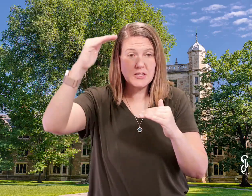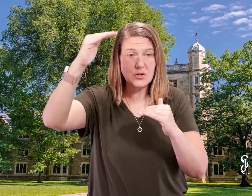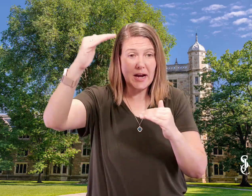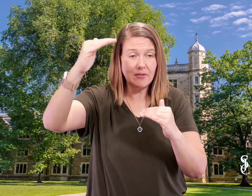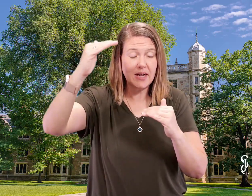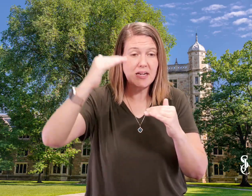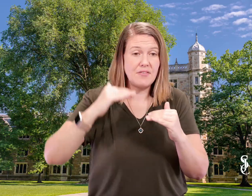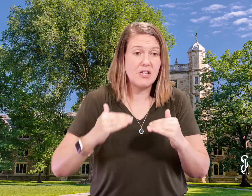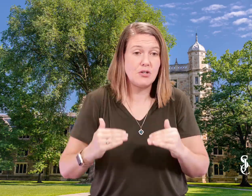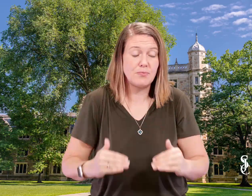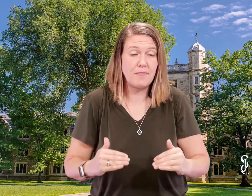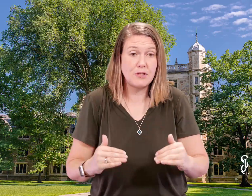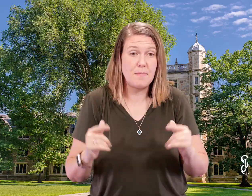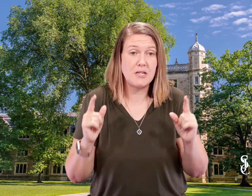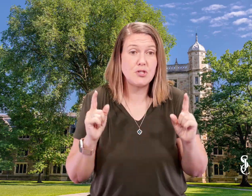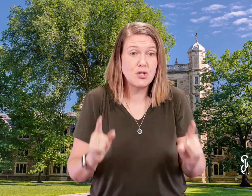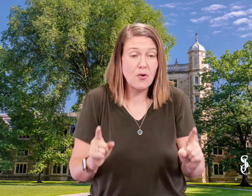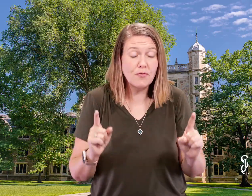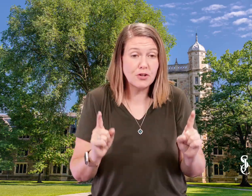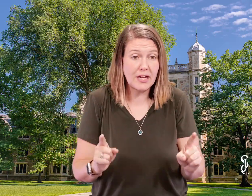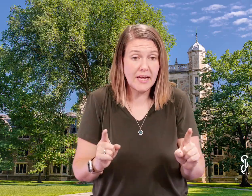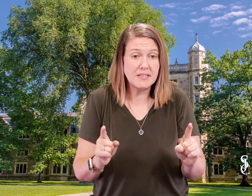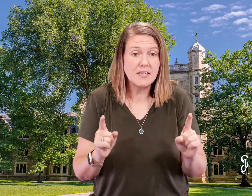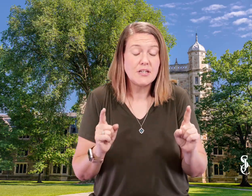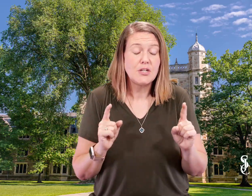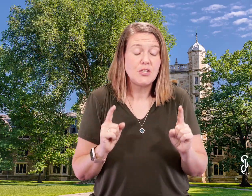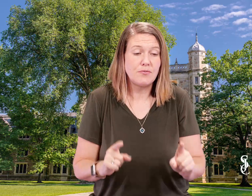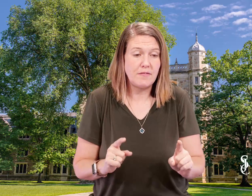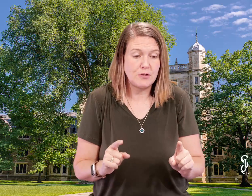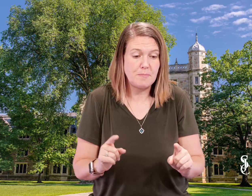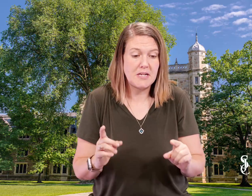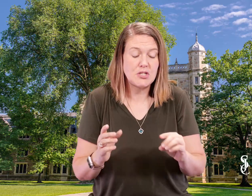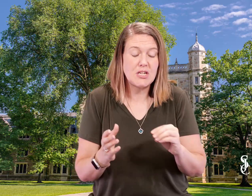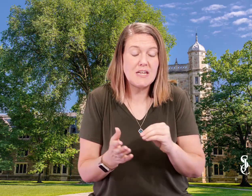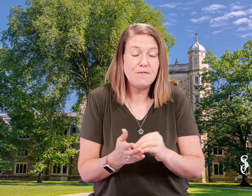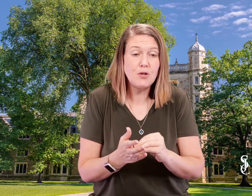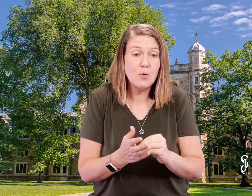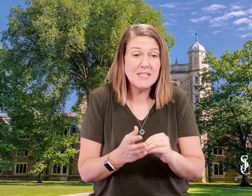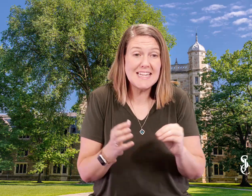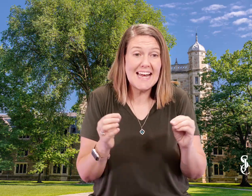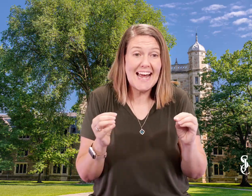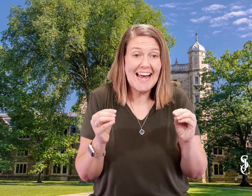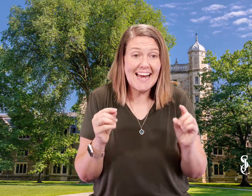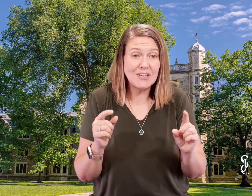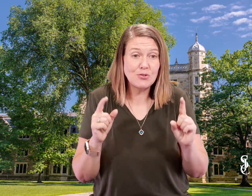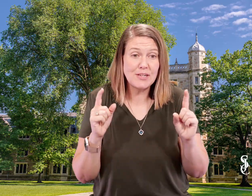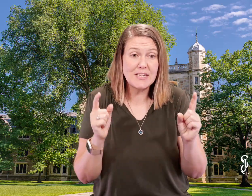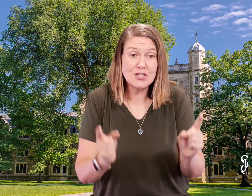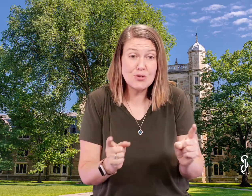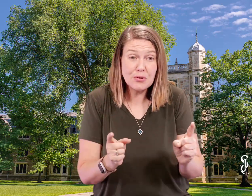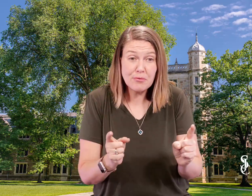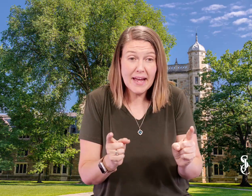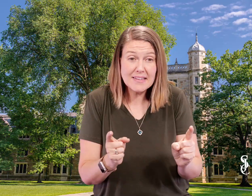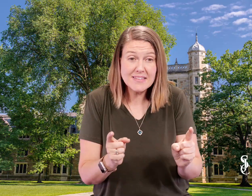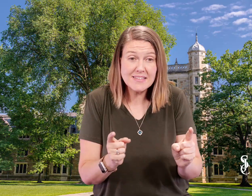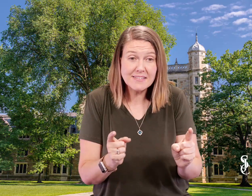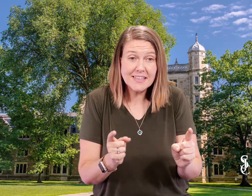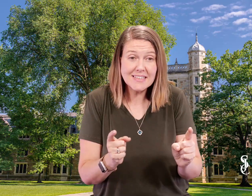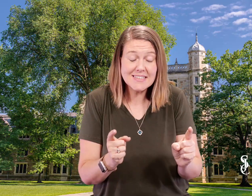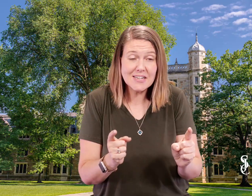your outline and then your reference page. Don't forget your reference page. If you want to add, create two threads in Discussion